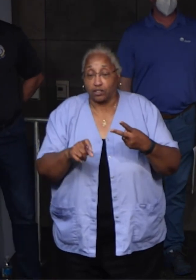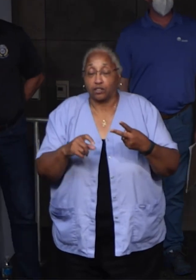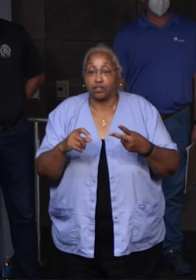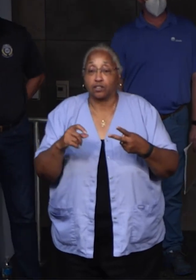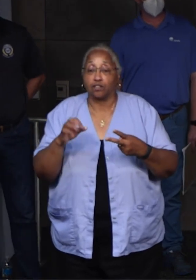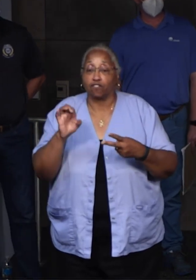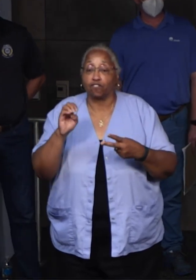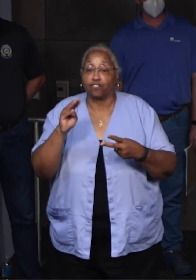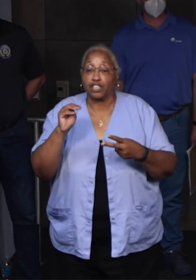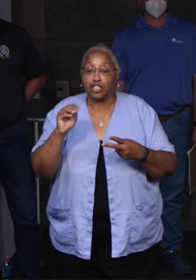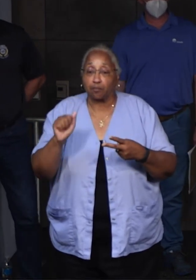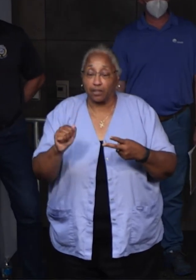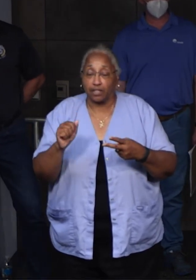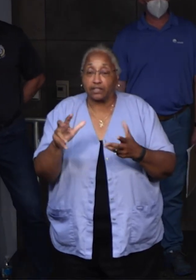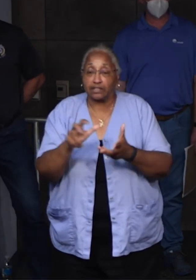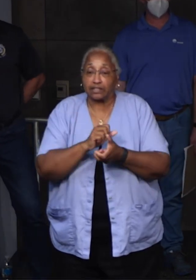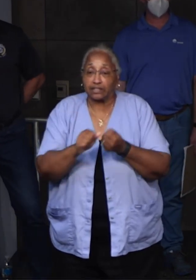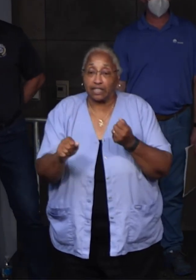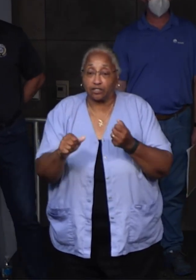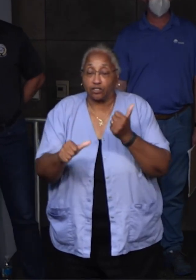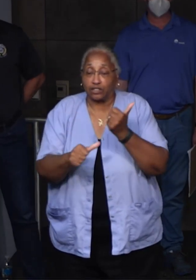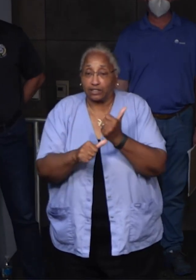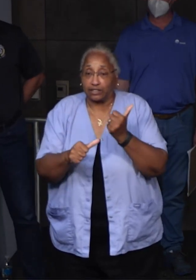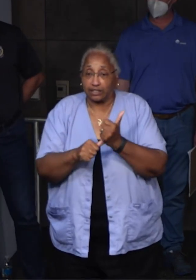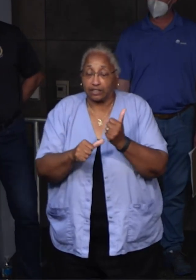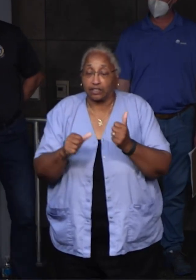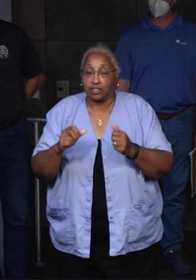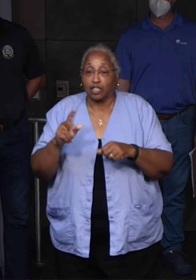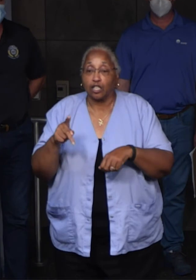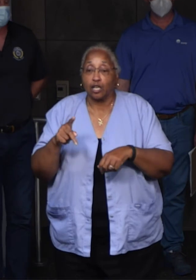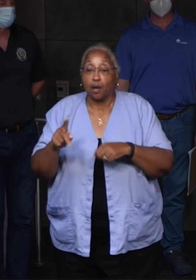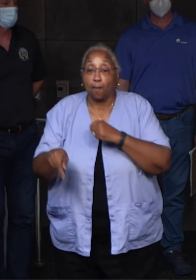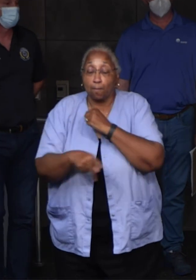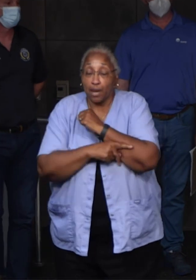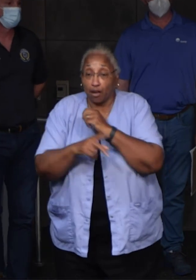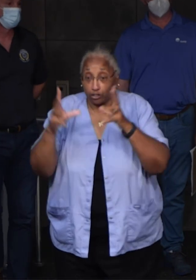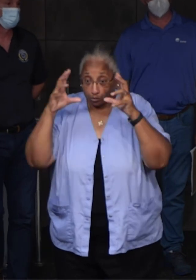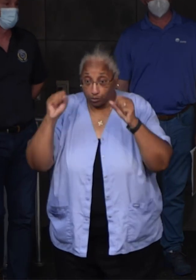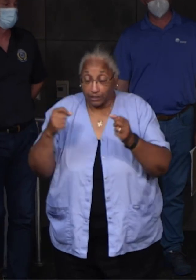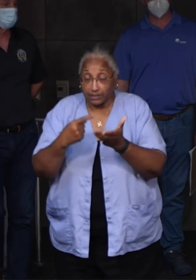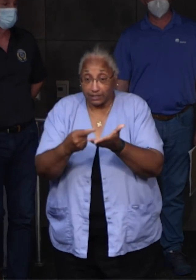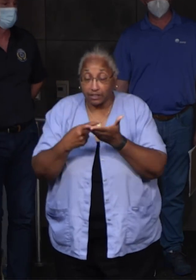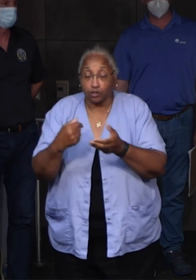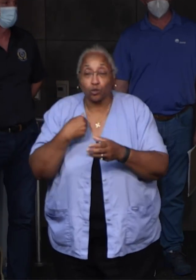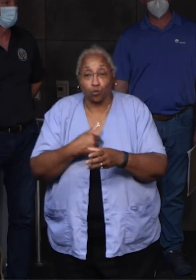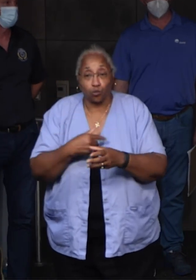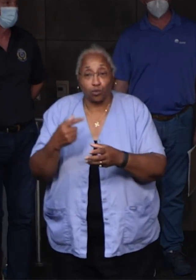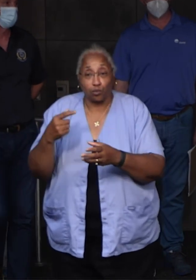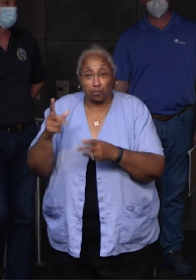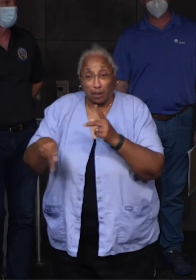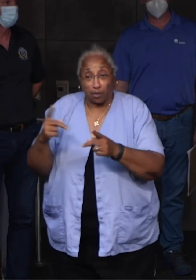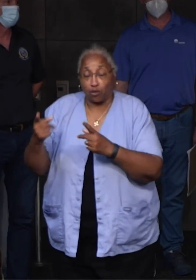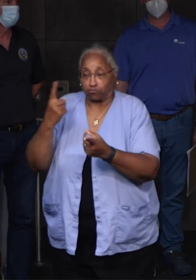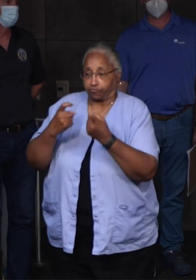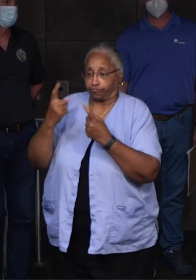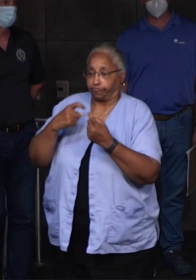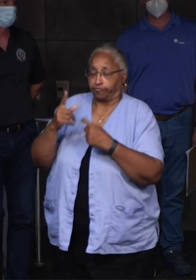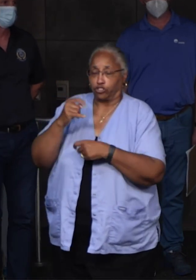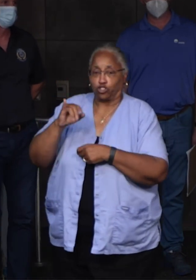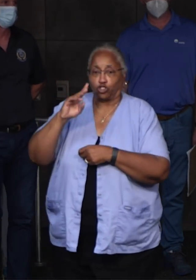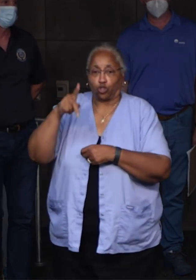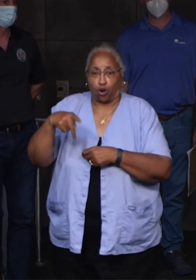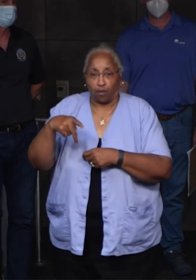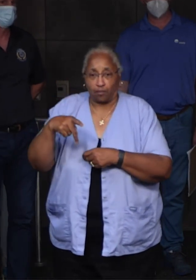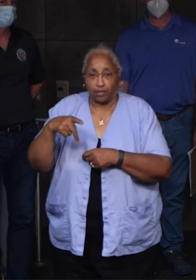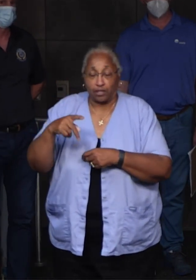disaster assistance. As Parish President discussed, we have not only and we're getting a lot of questions about tarps. The parish